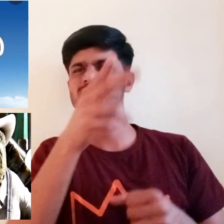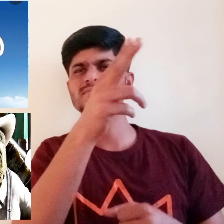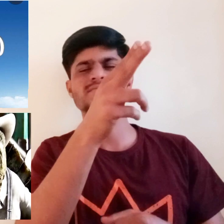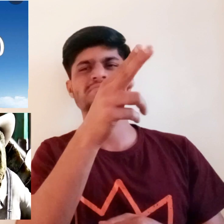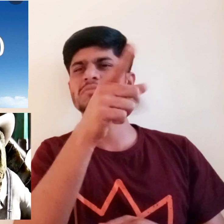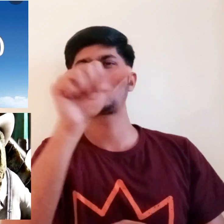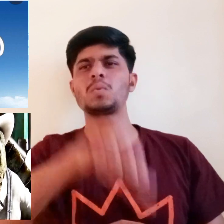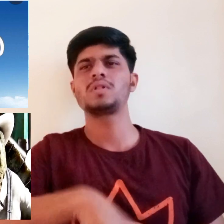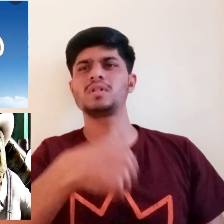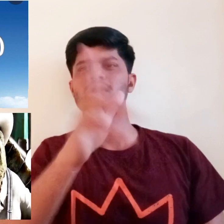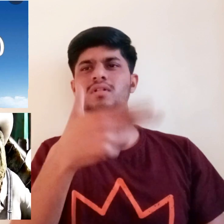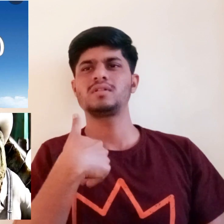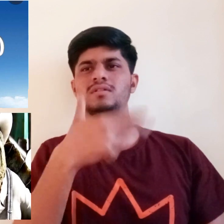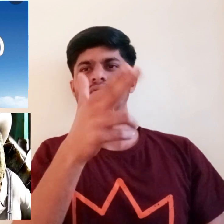one forget about your existence.